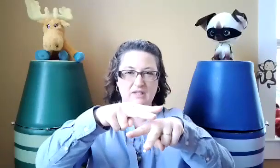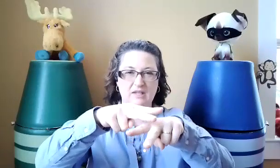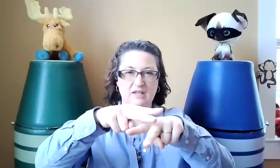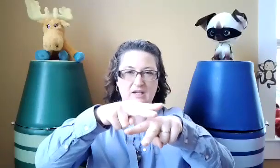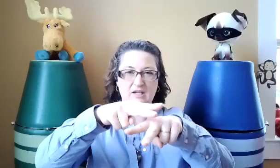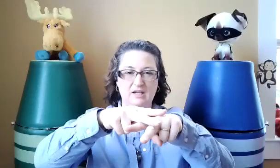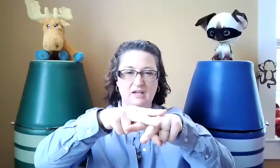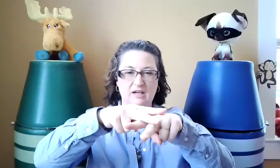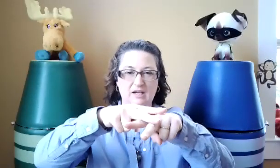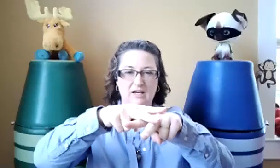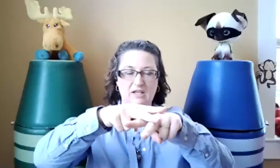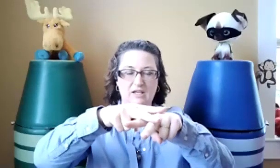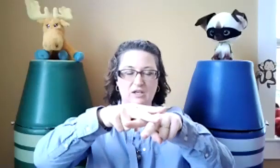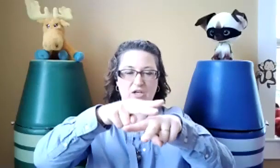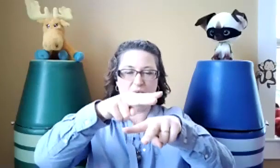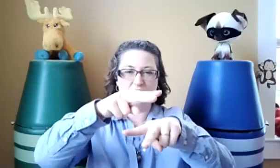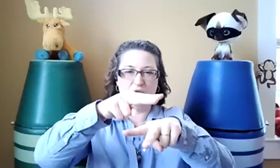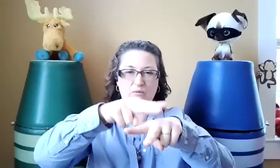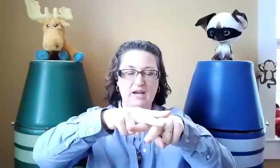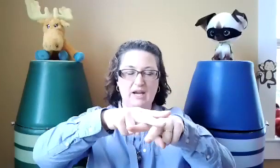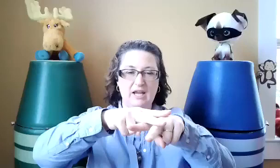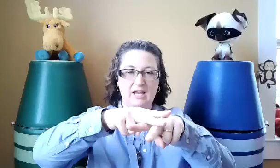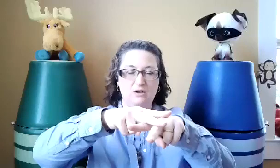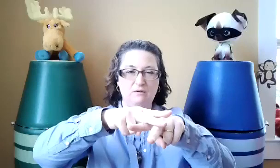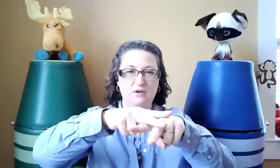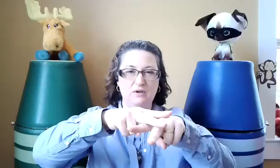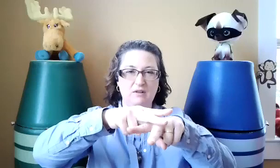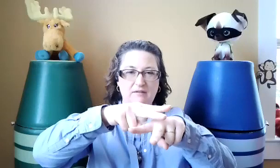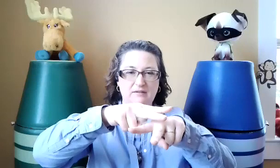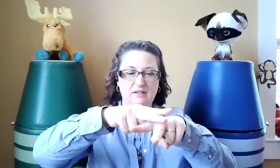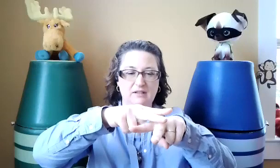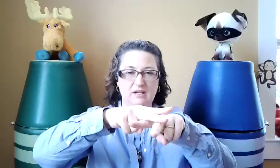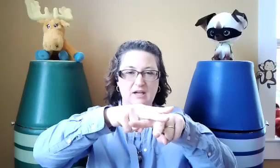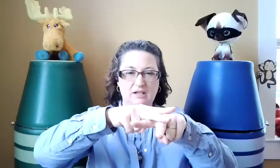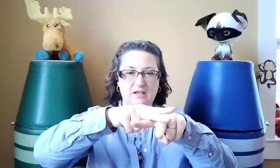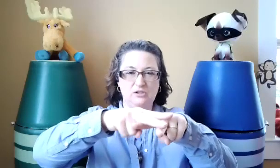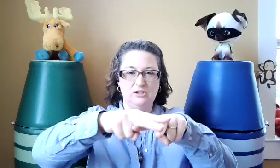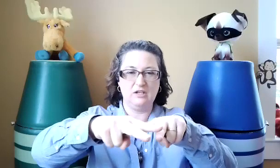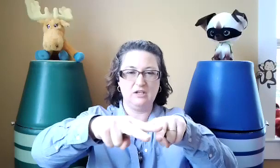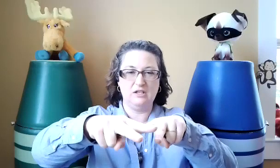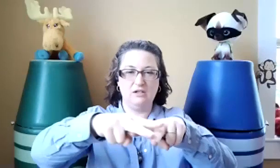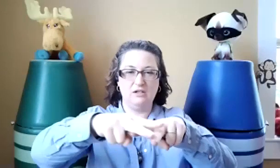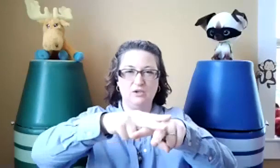And you're going to put your right hand over your left and you're just going to go back and forth like a train.